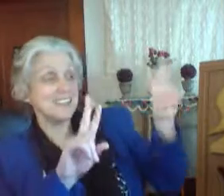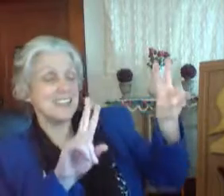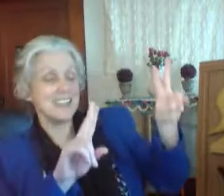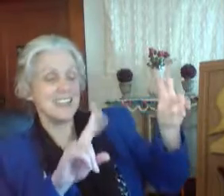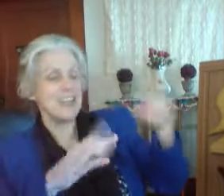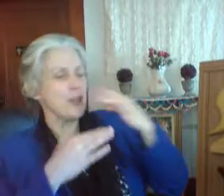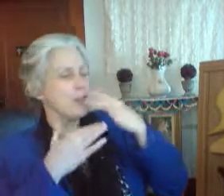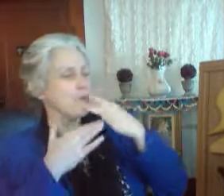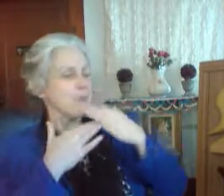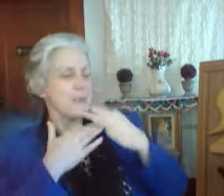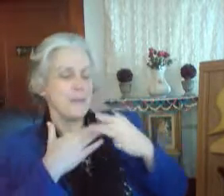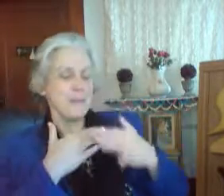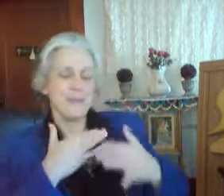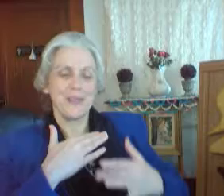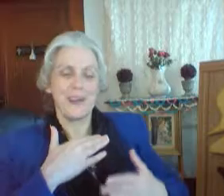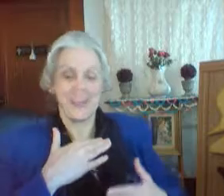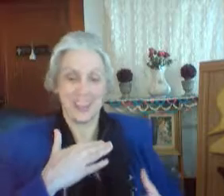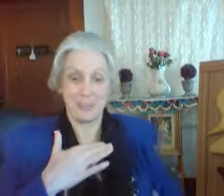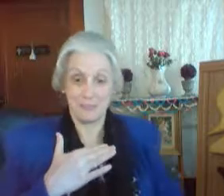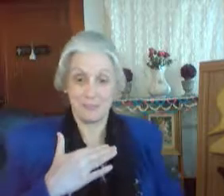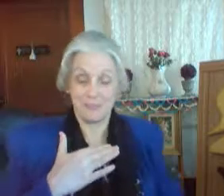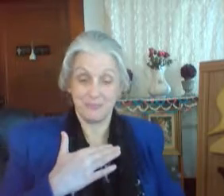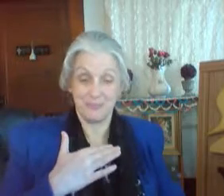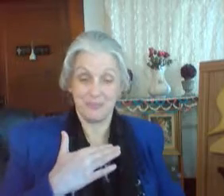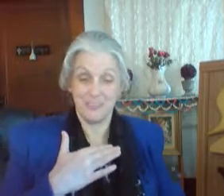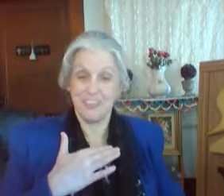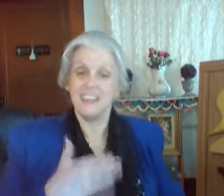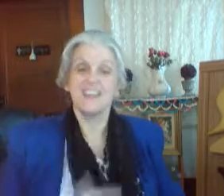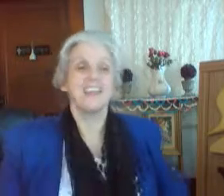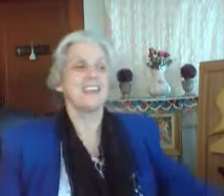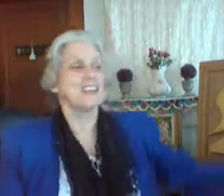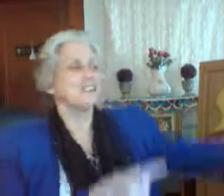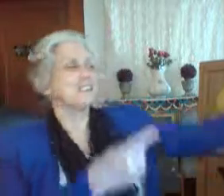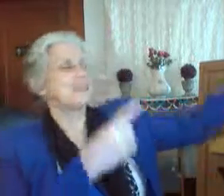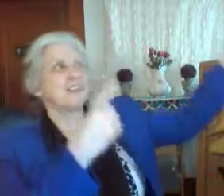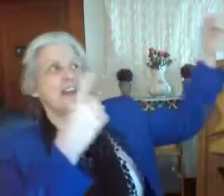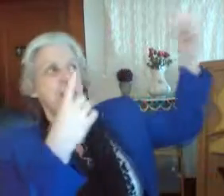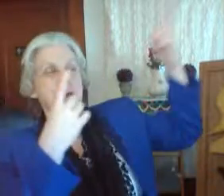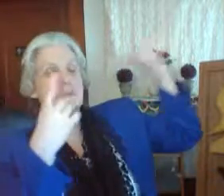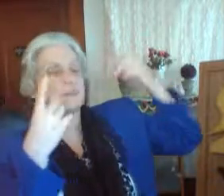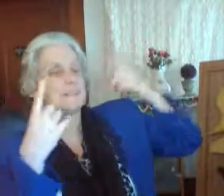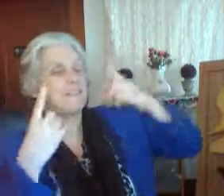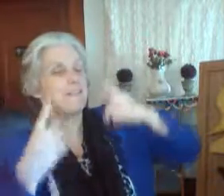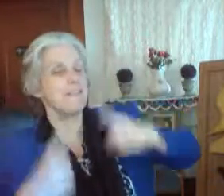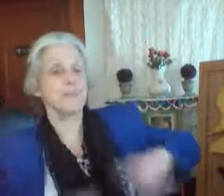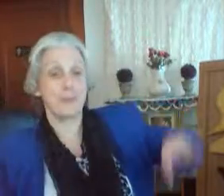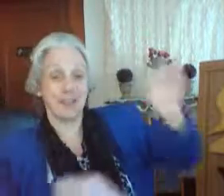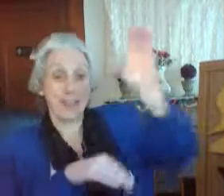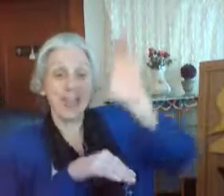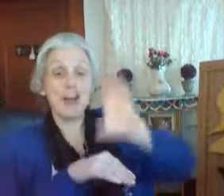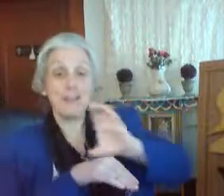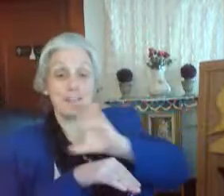stream of blood, it flows from Calvary.